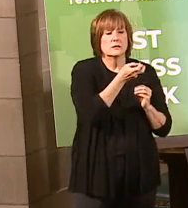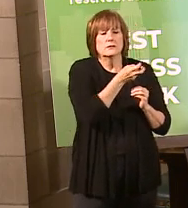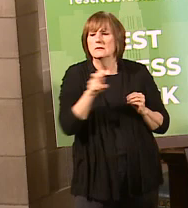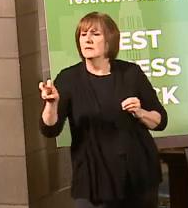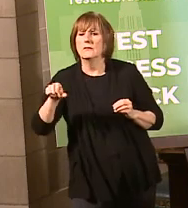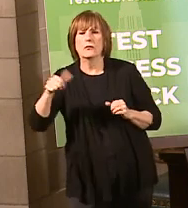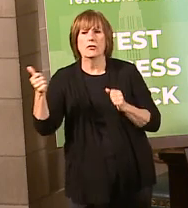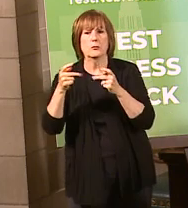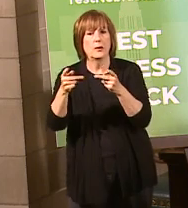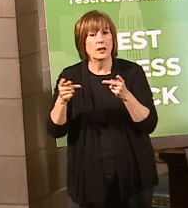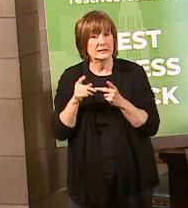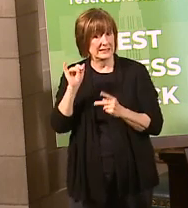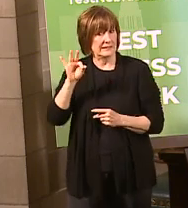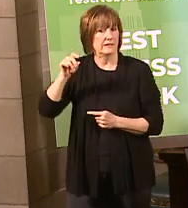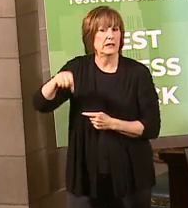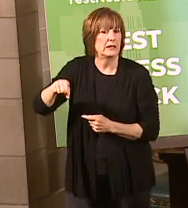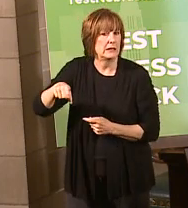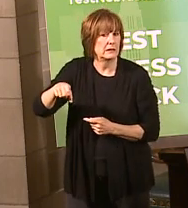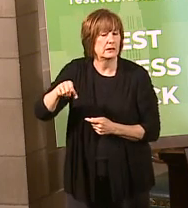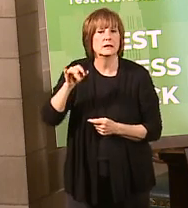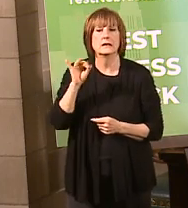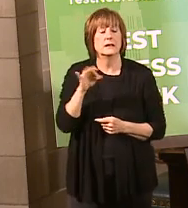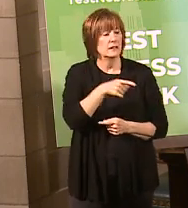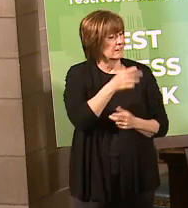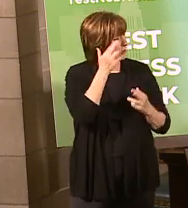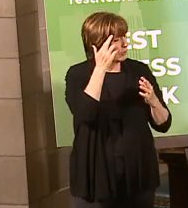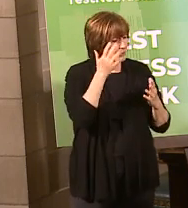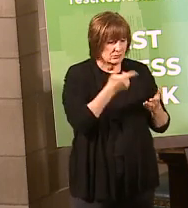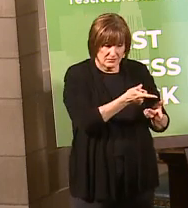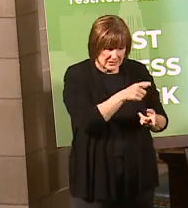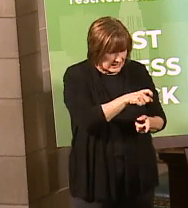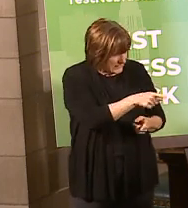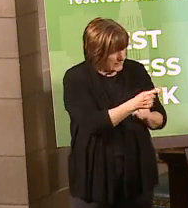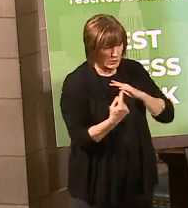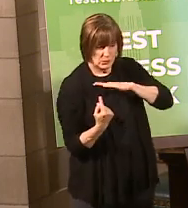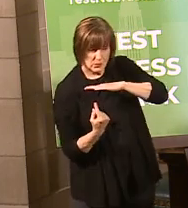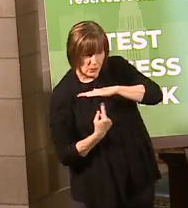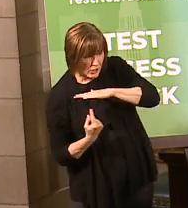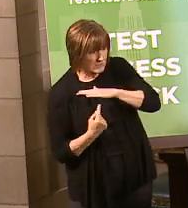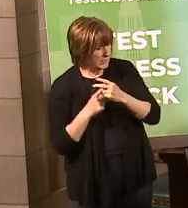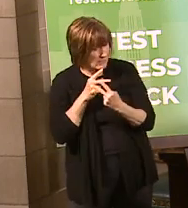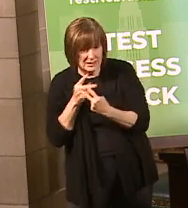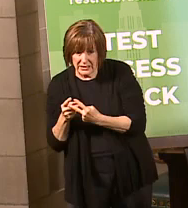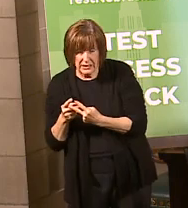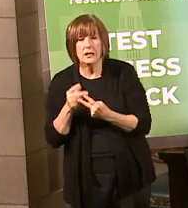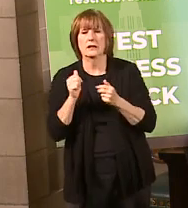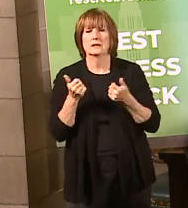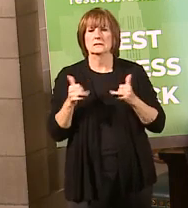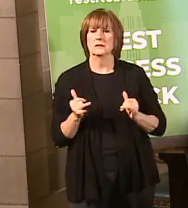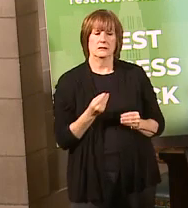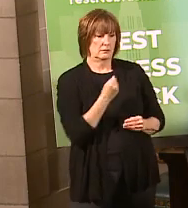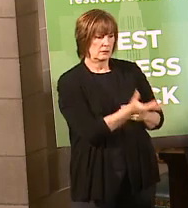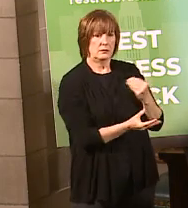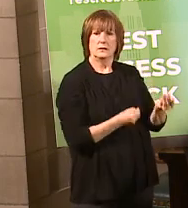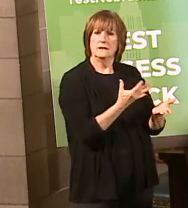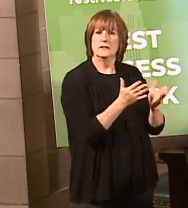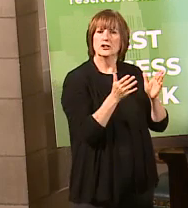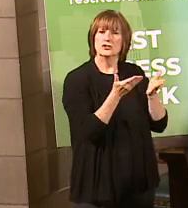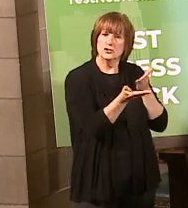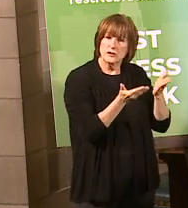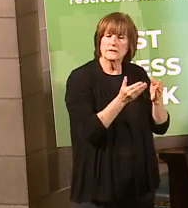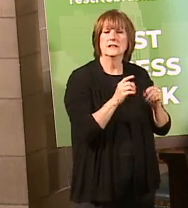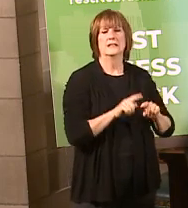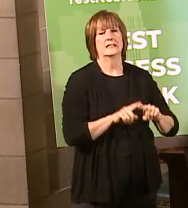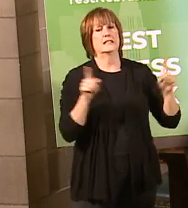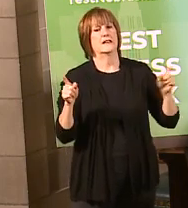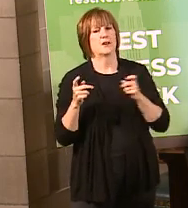So if a participant perhaps was recommended to be quarantined or isolated, we can still deliver those services in a different setting that